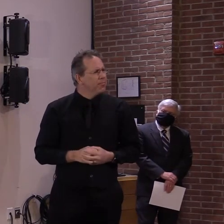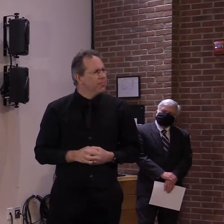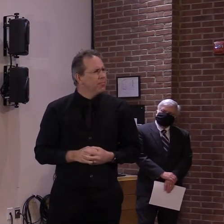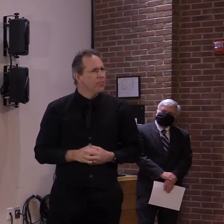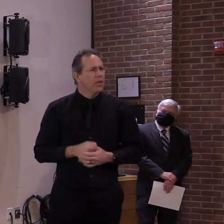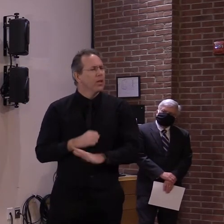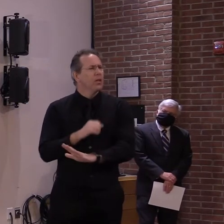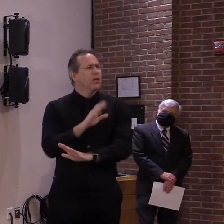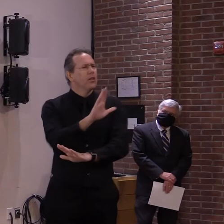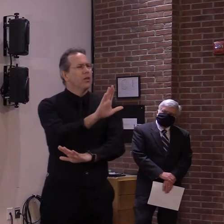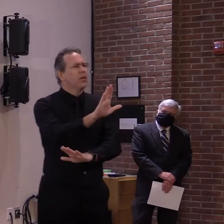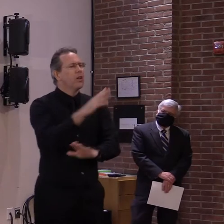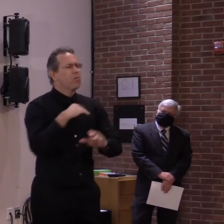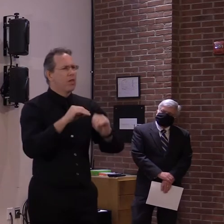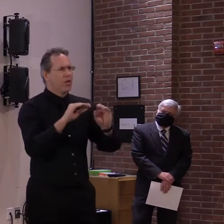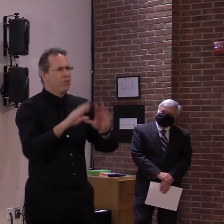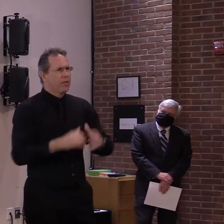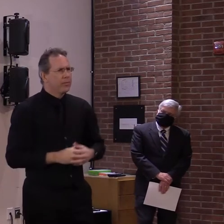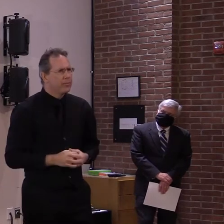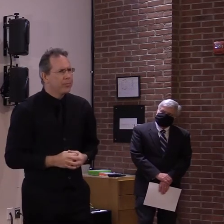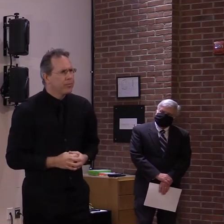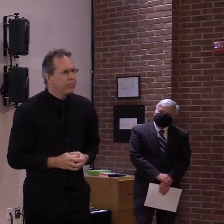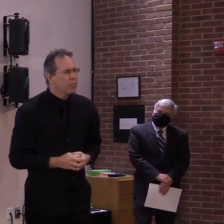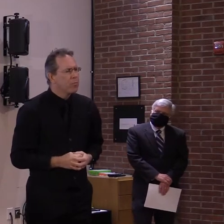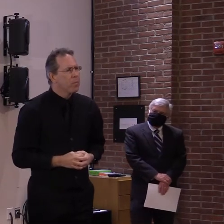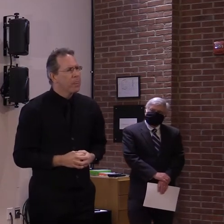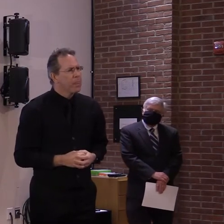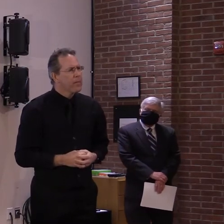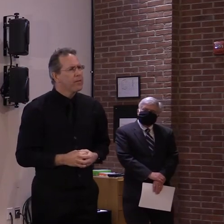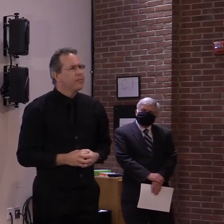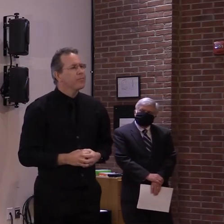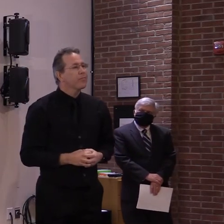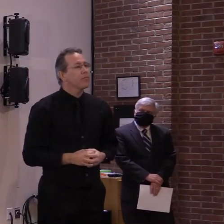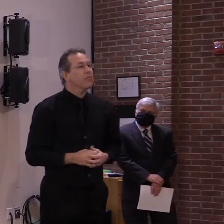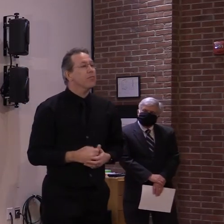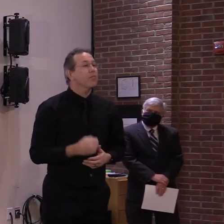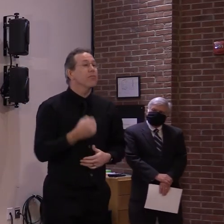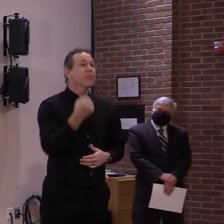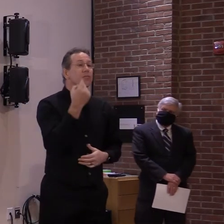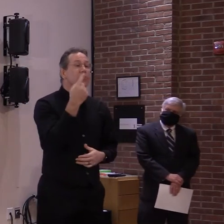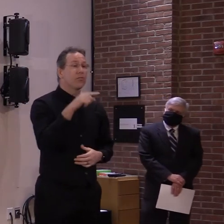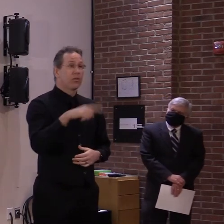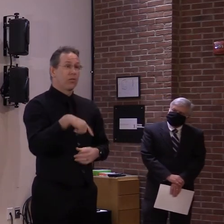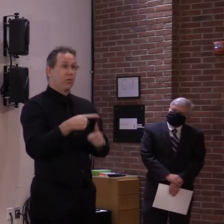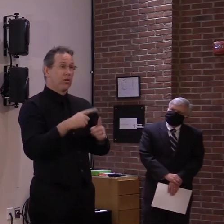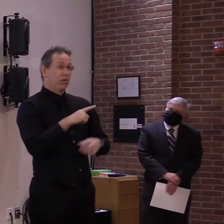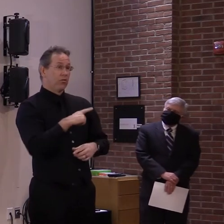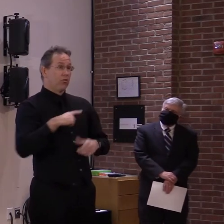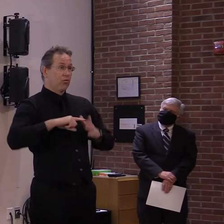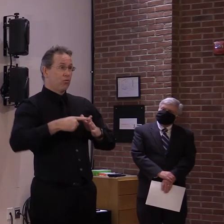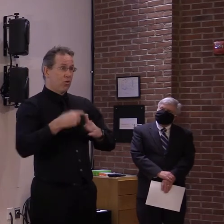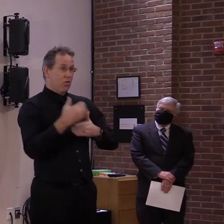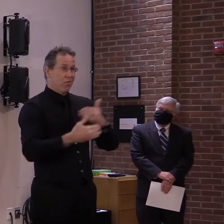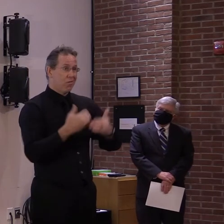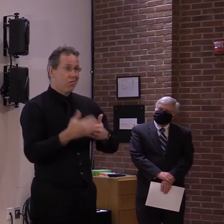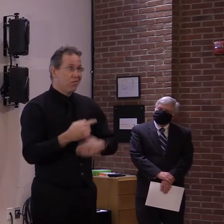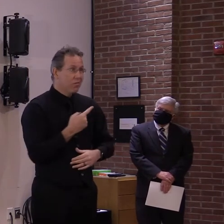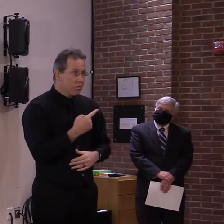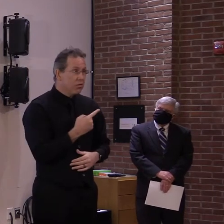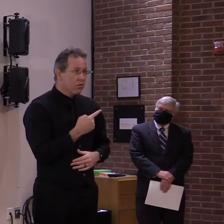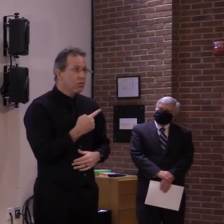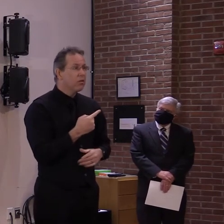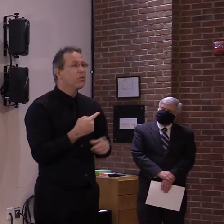biennium, um, this is the opportunity. This is what's, uh, in, in, is, is our ability, uh, to time to